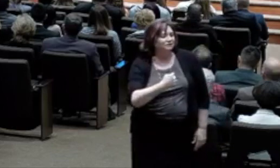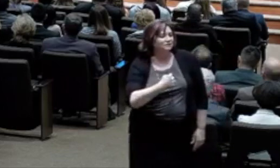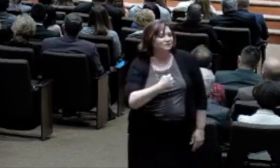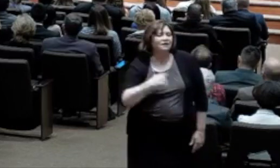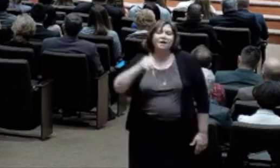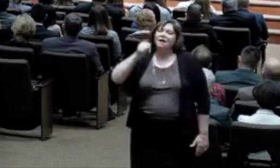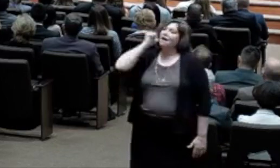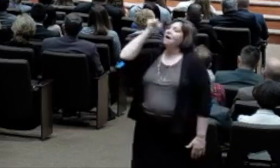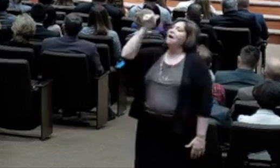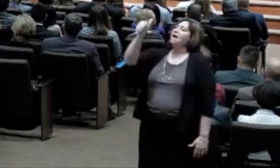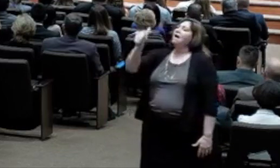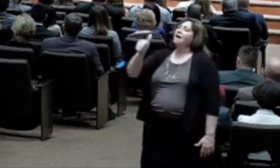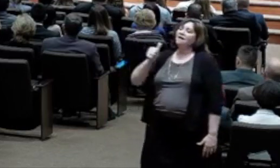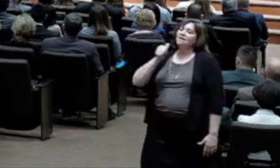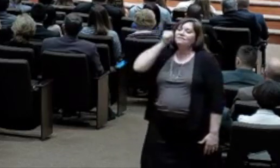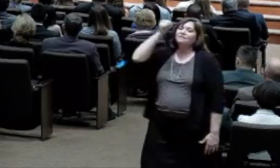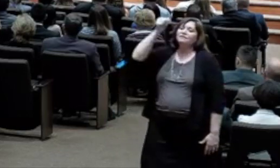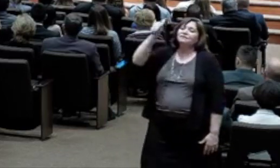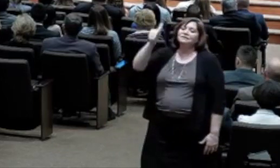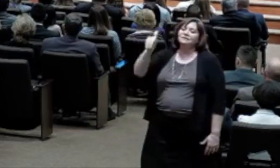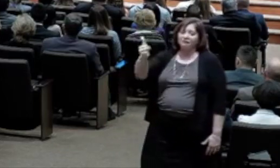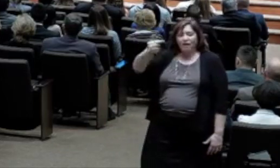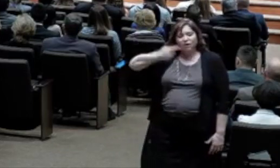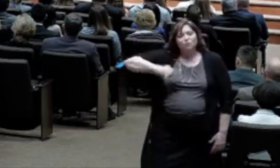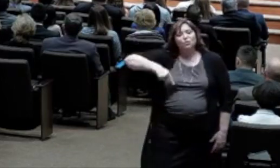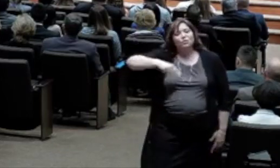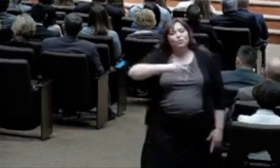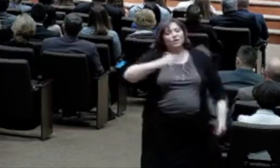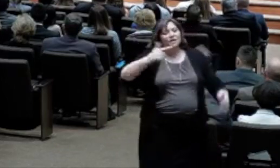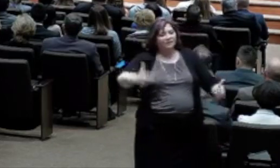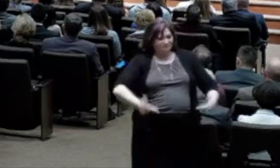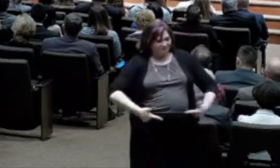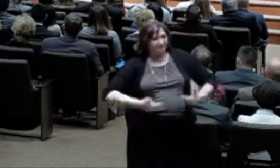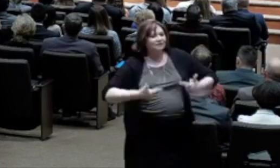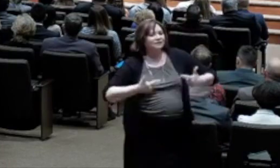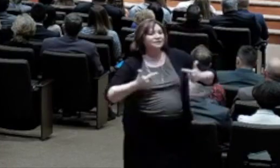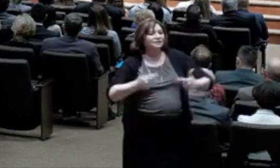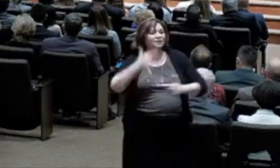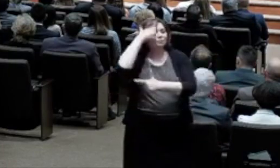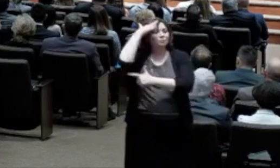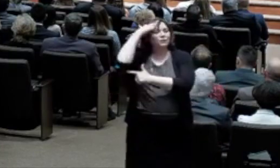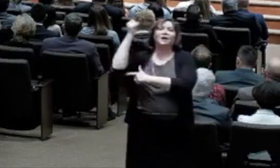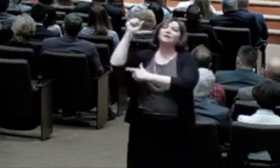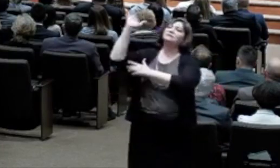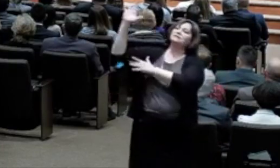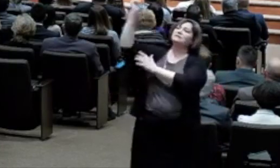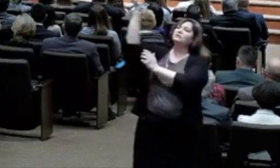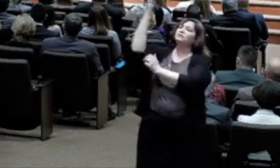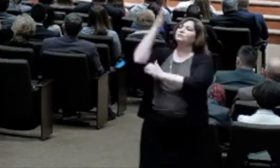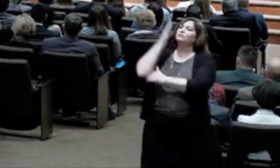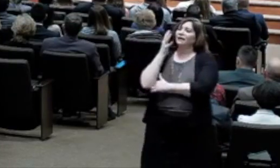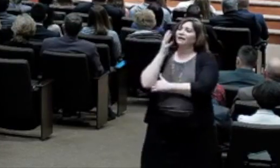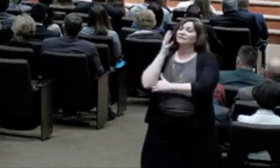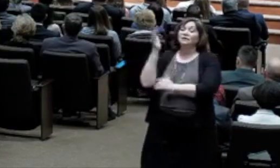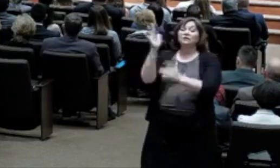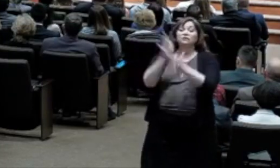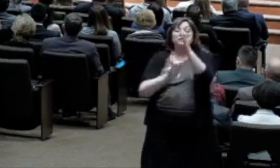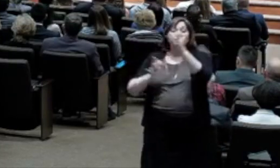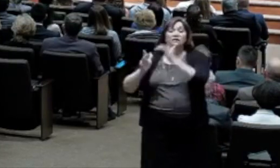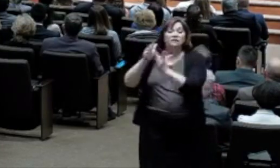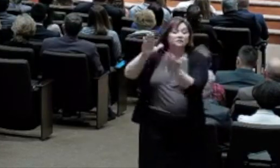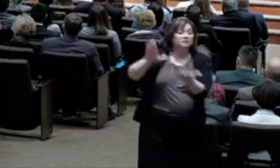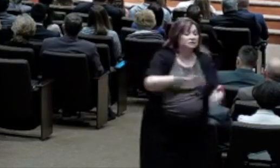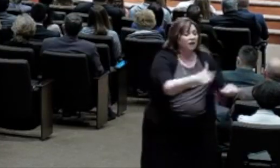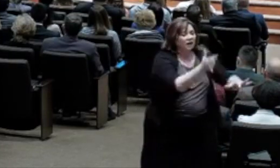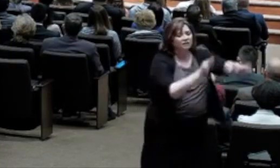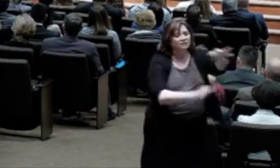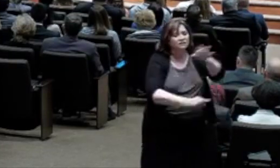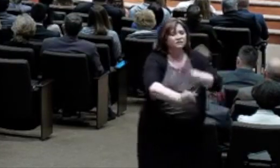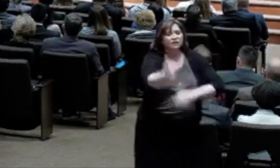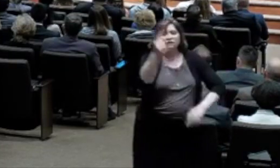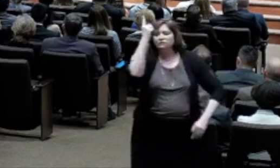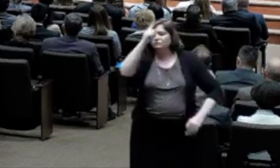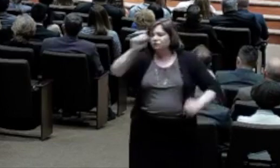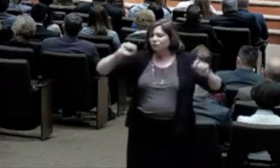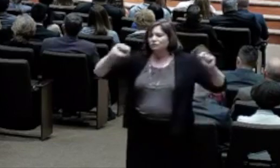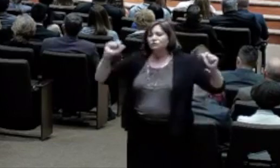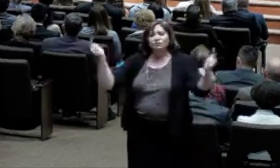stand